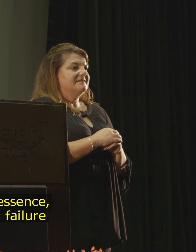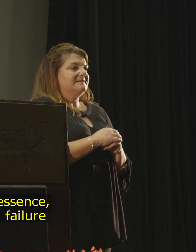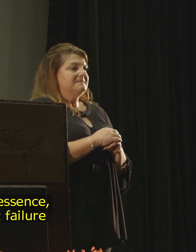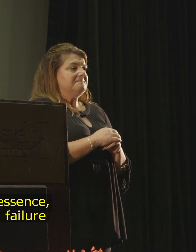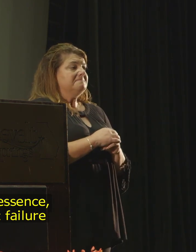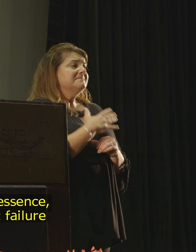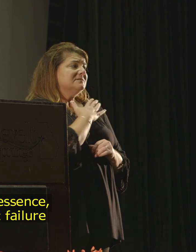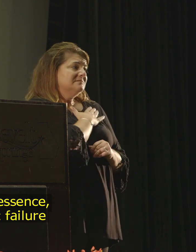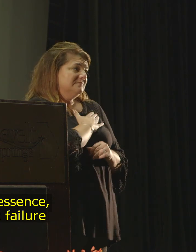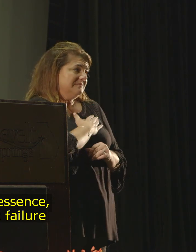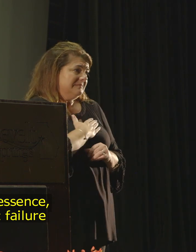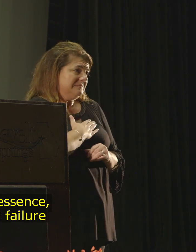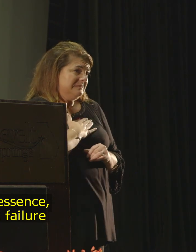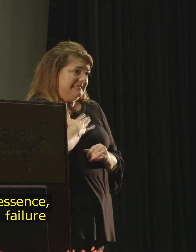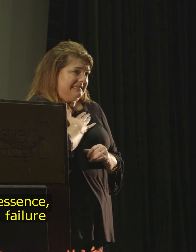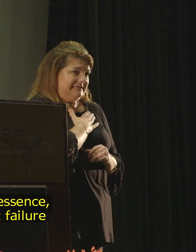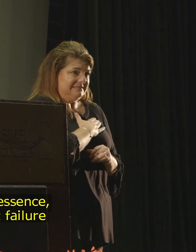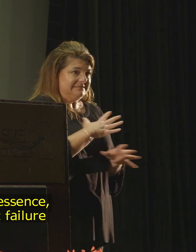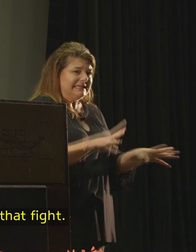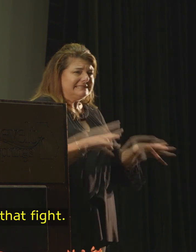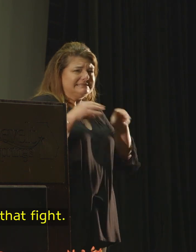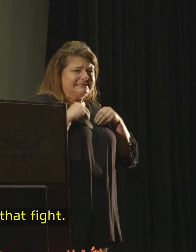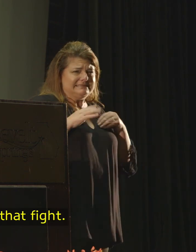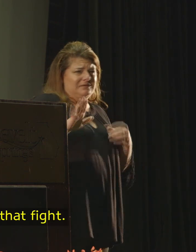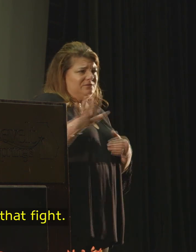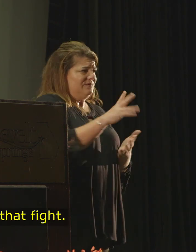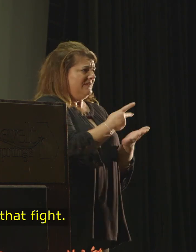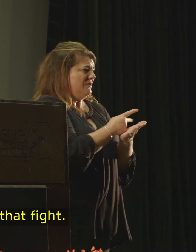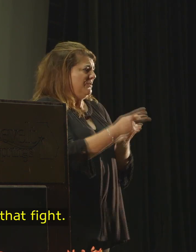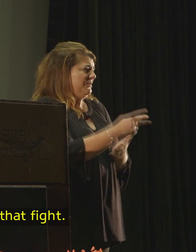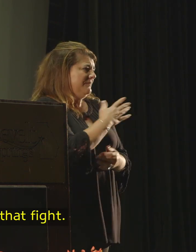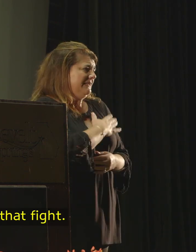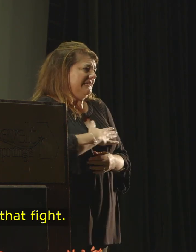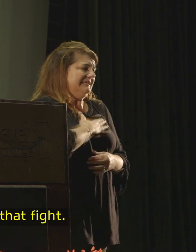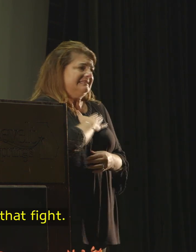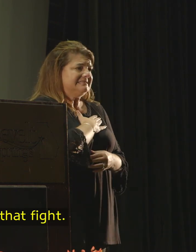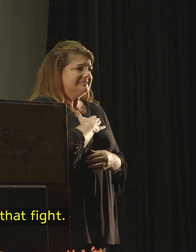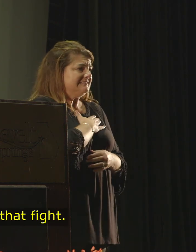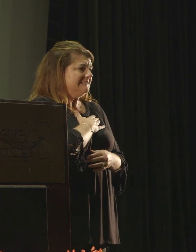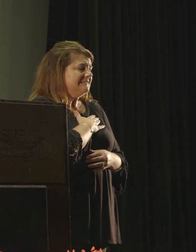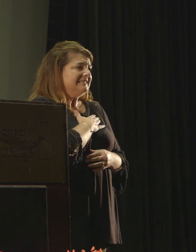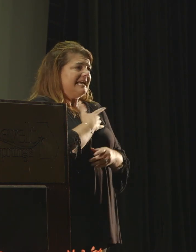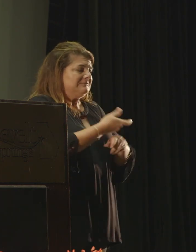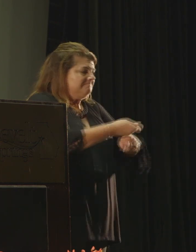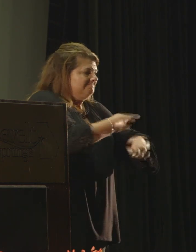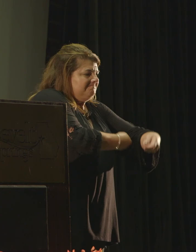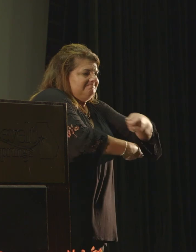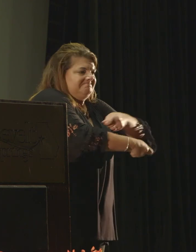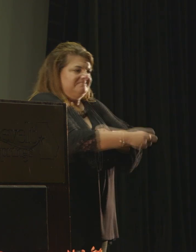So please, in essence, embrace that failure and get back in that fight.